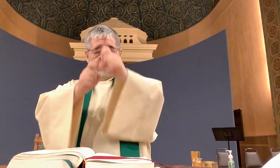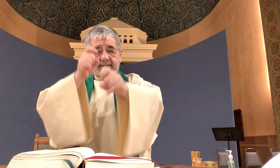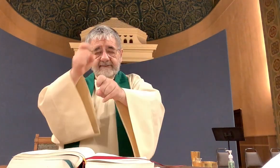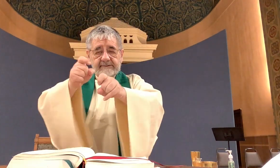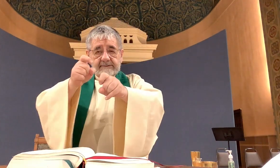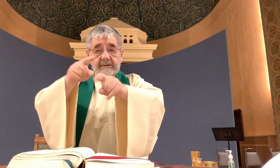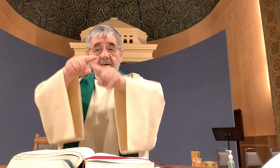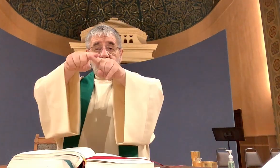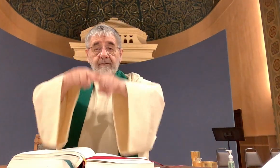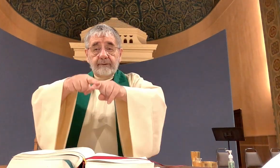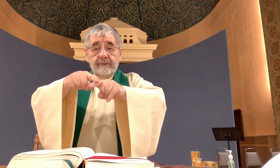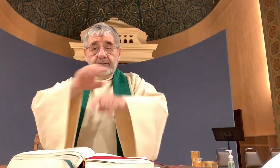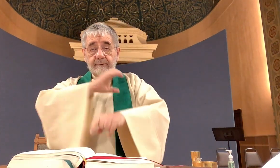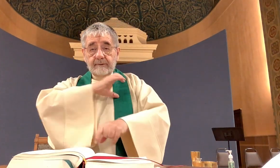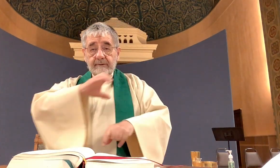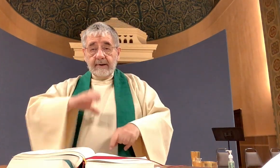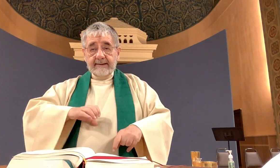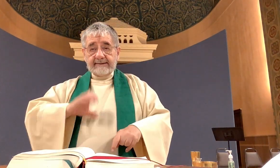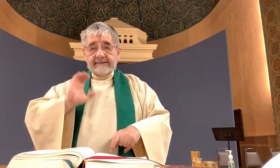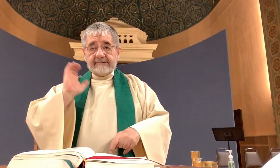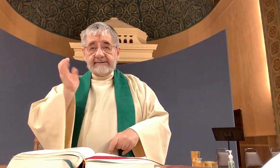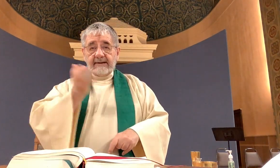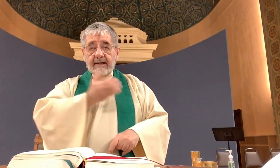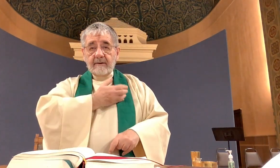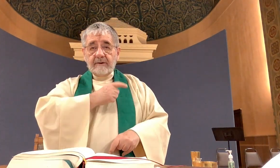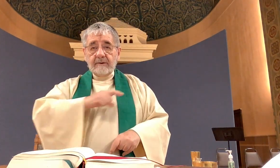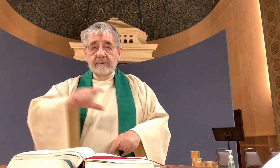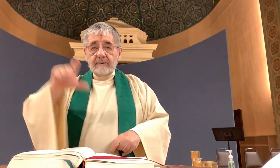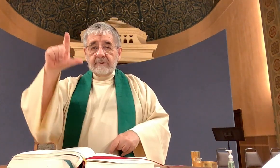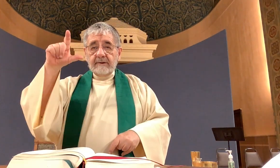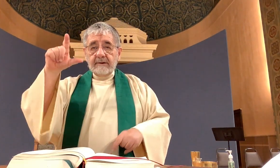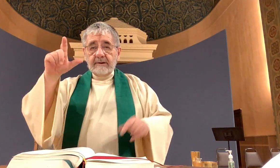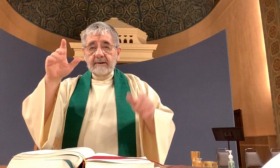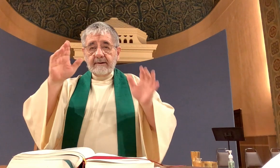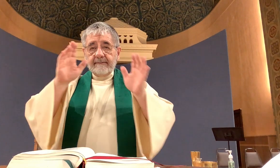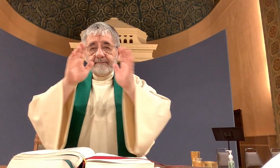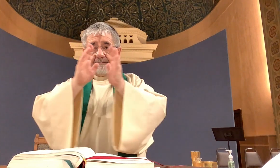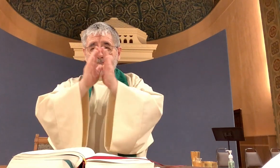gift. Through Christ our Lord. Amen.